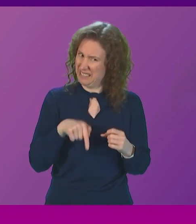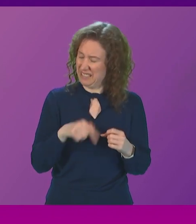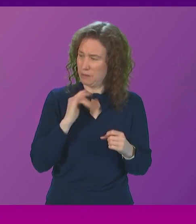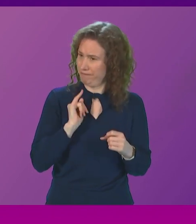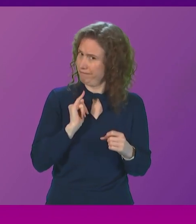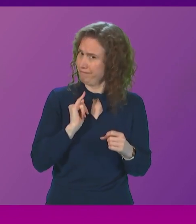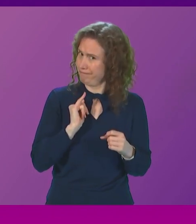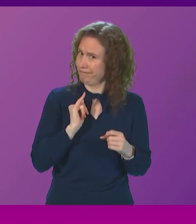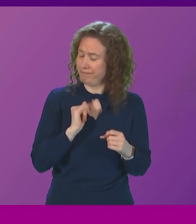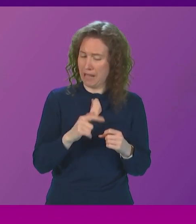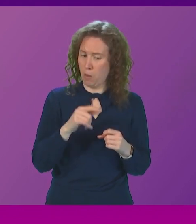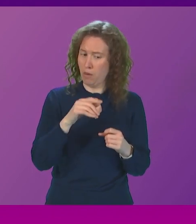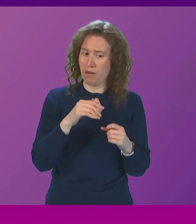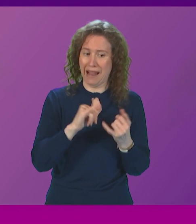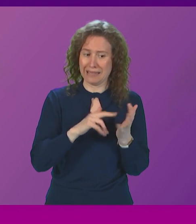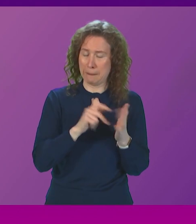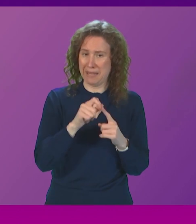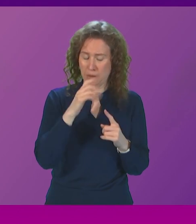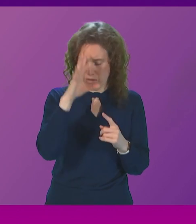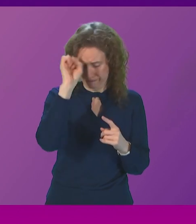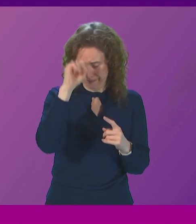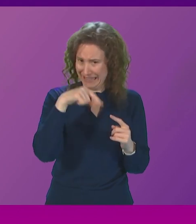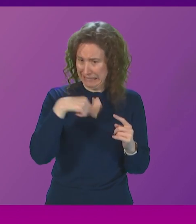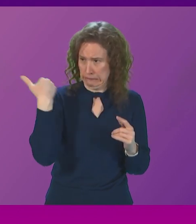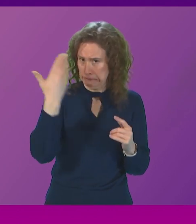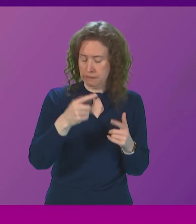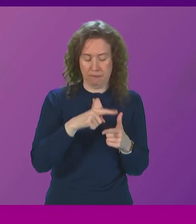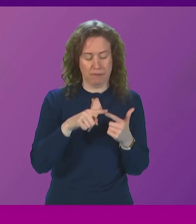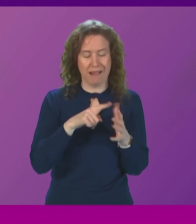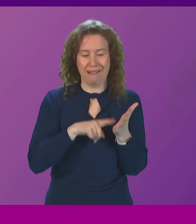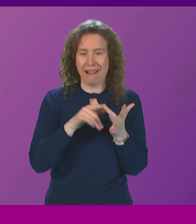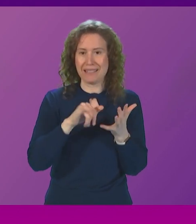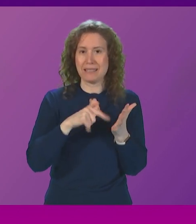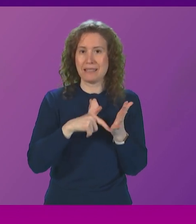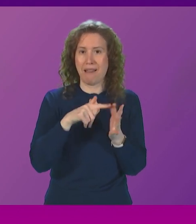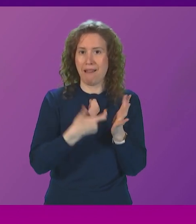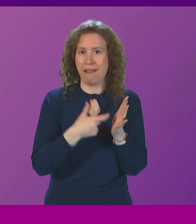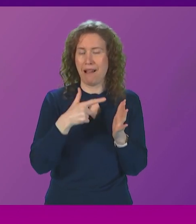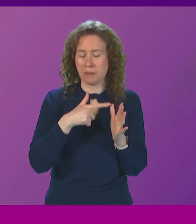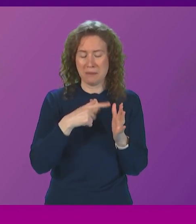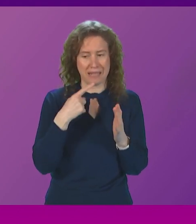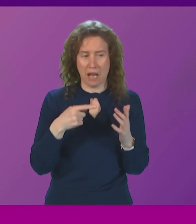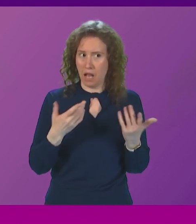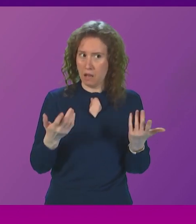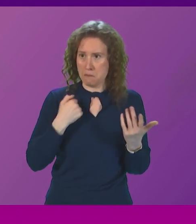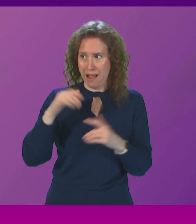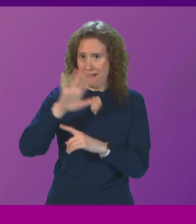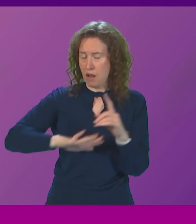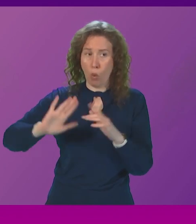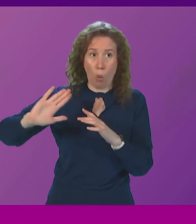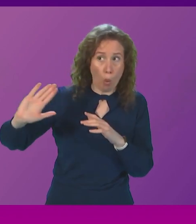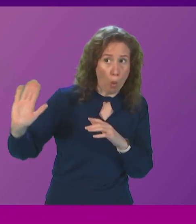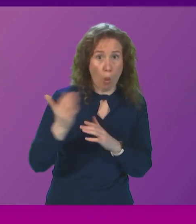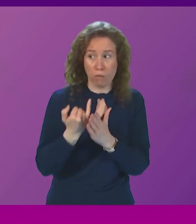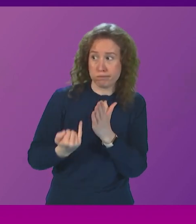Scottish government. Alistair Allen said, I have never known my constituency to be so unanimously opposed